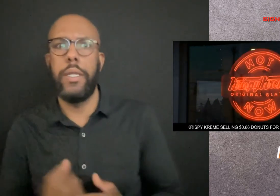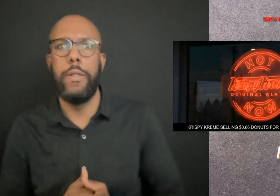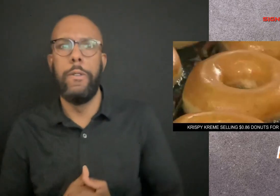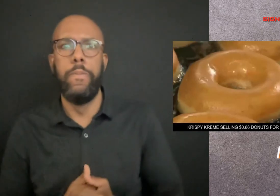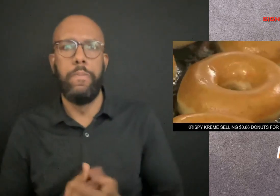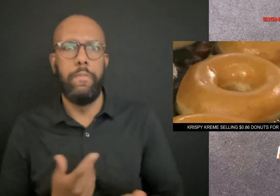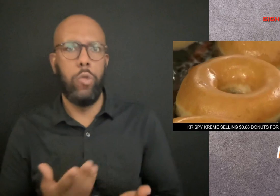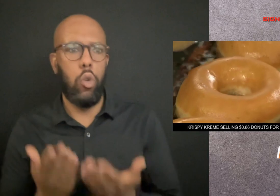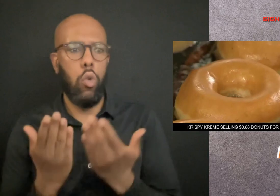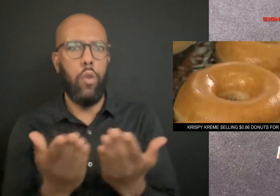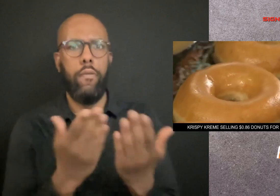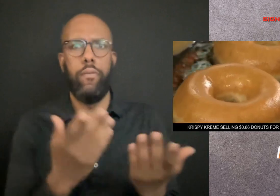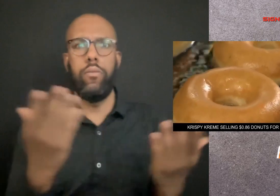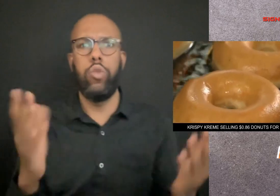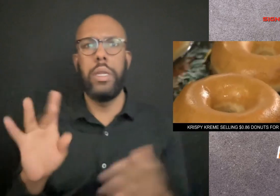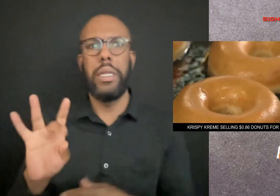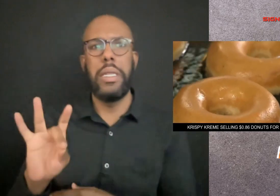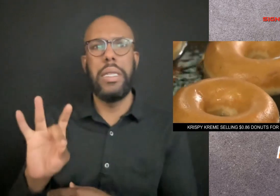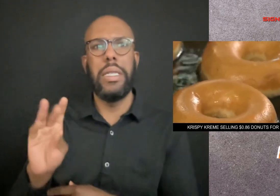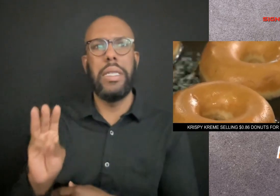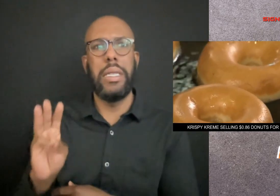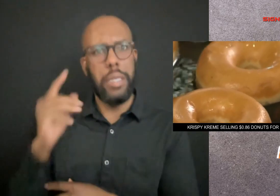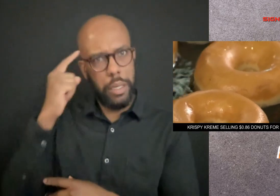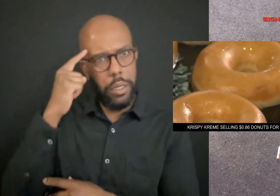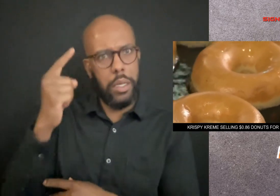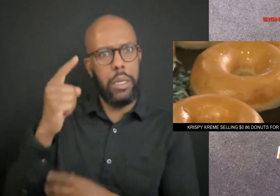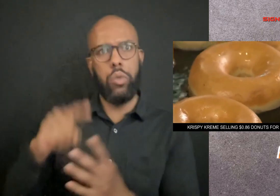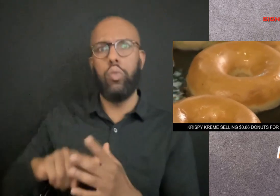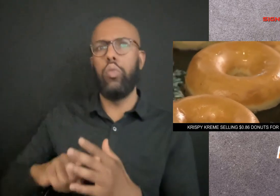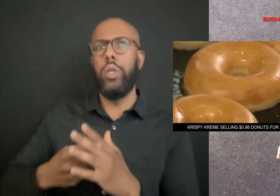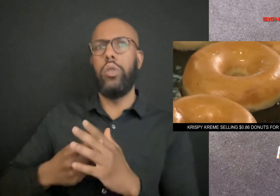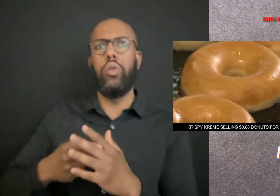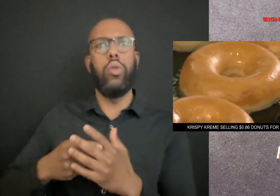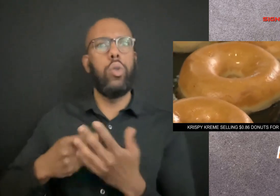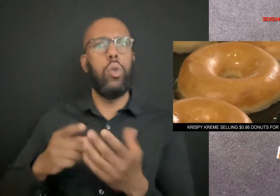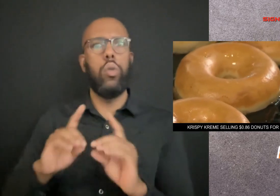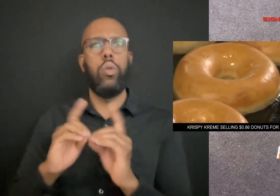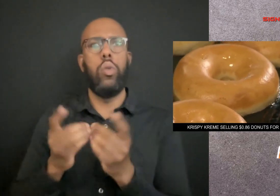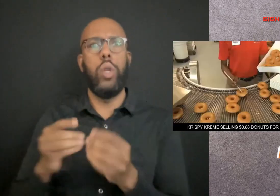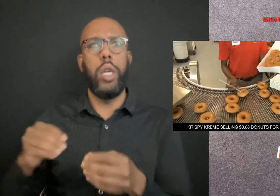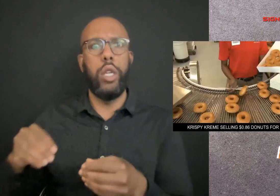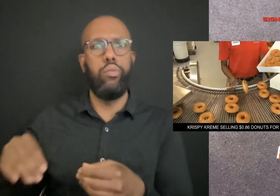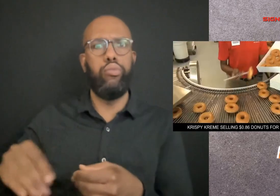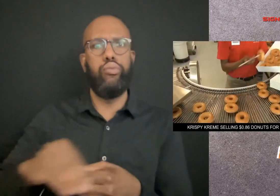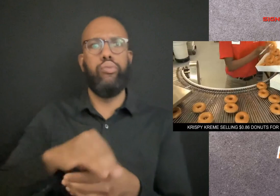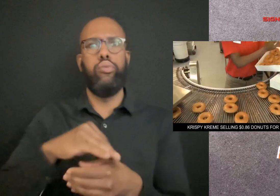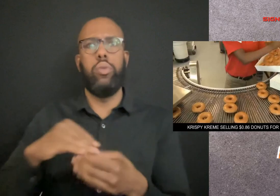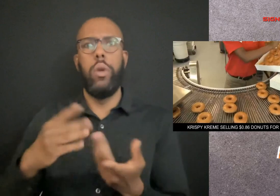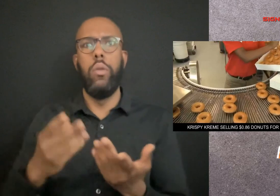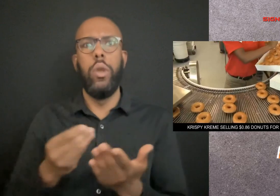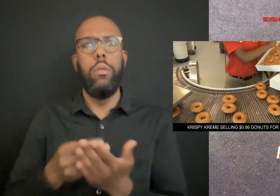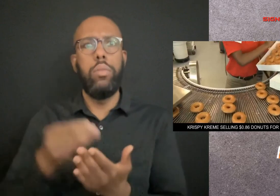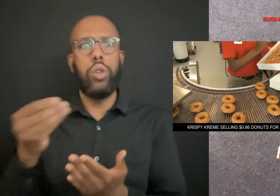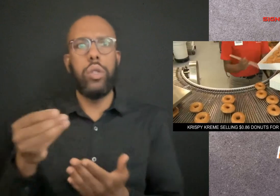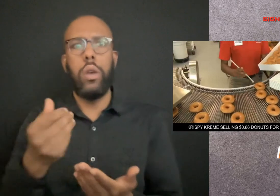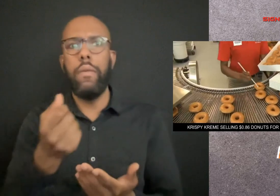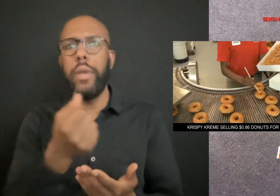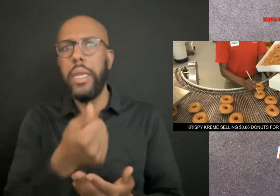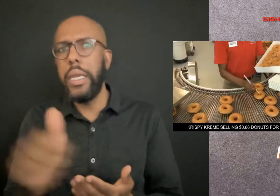They are offering 86-cent original glazed doughnuts with the purchase of any dozen